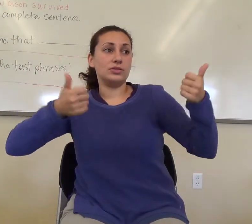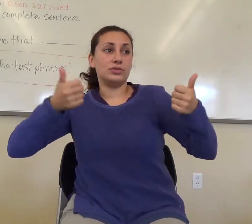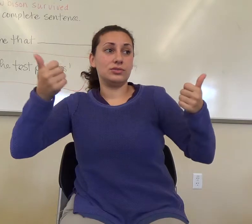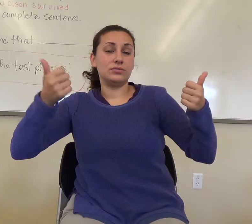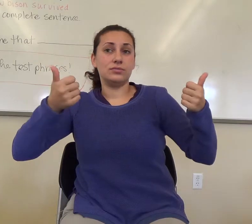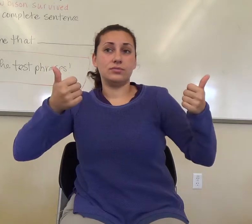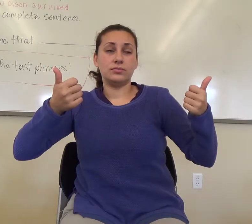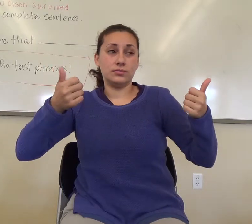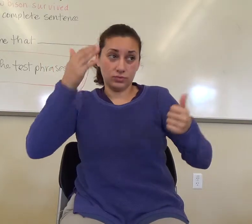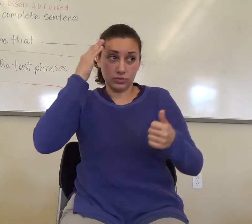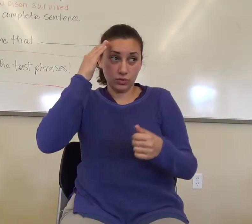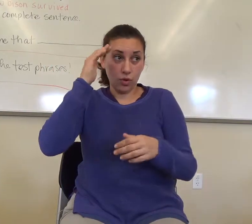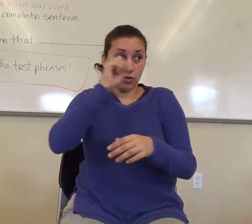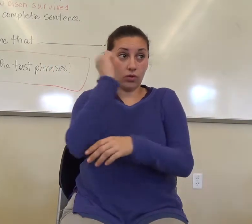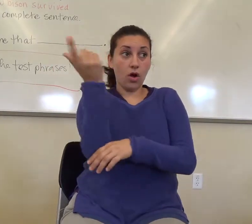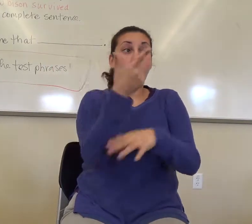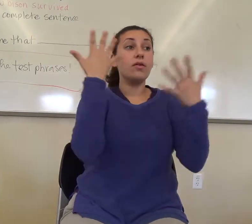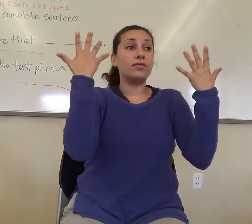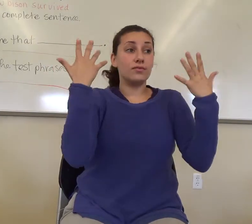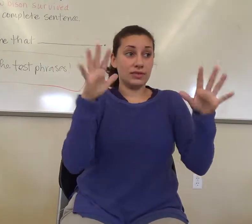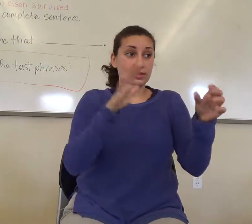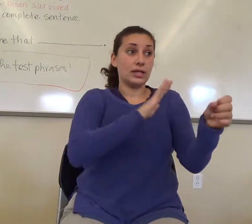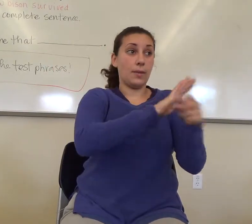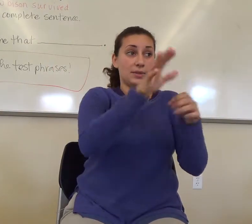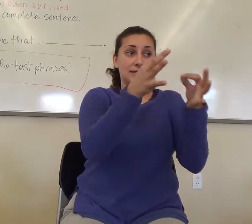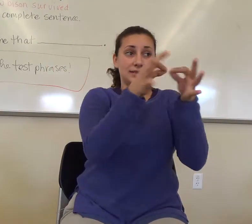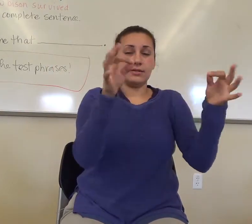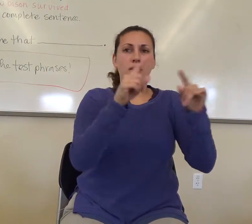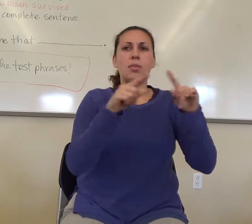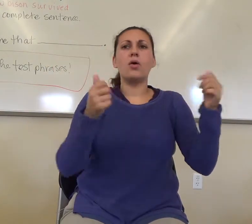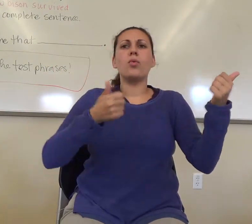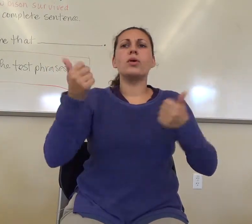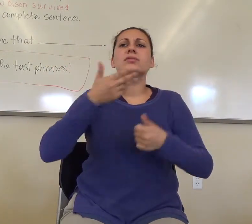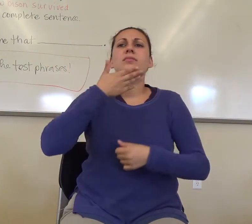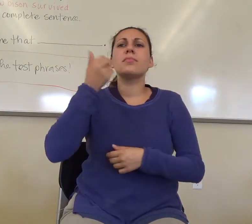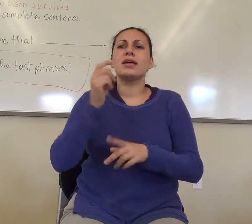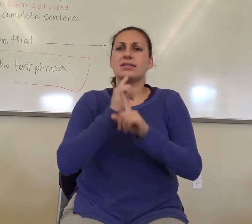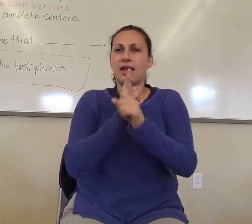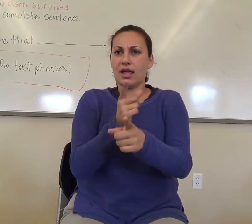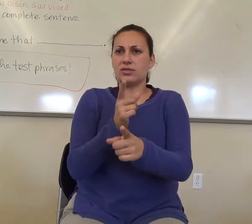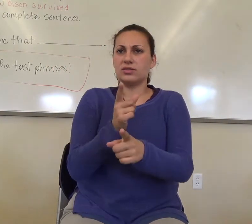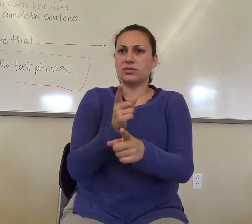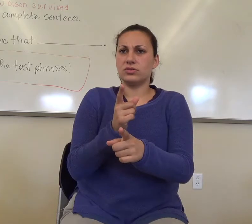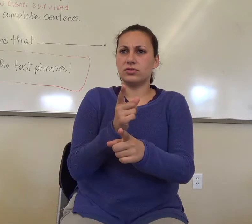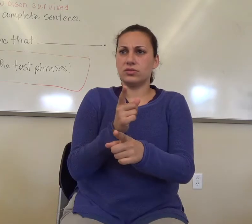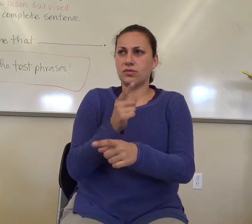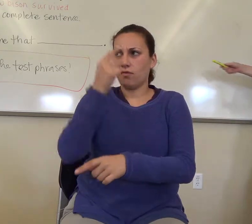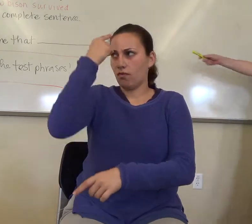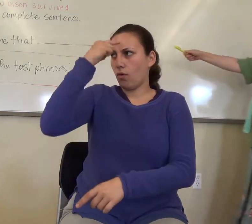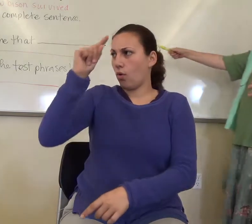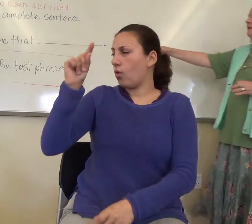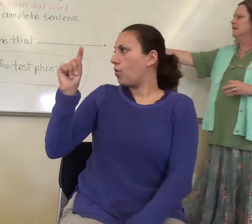complete sentences, is the best answer to this?